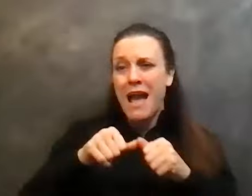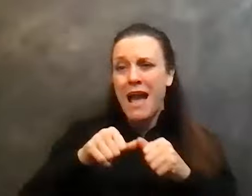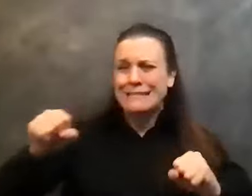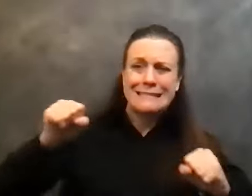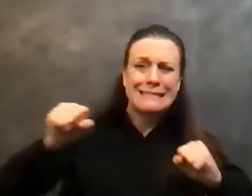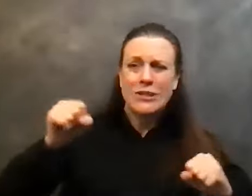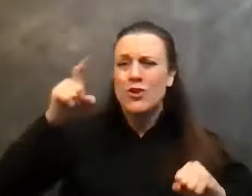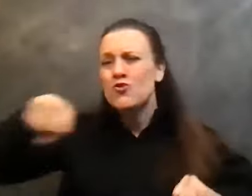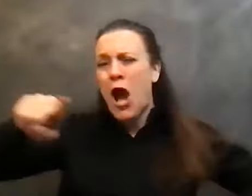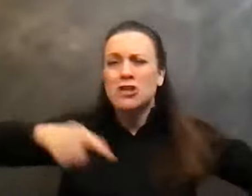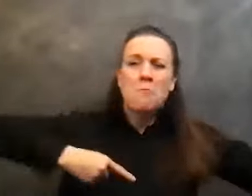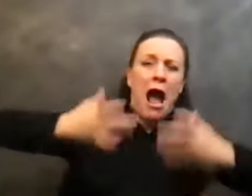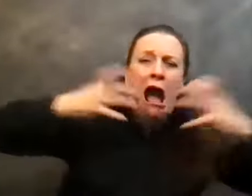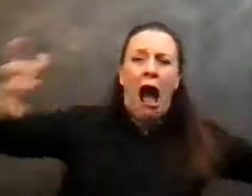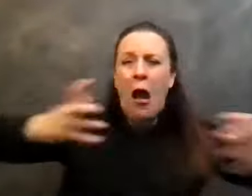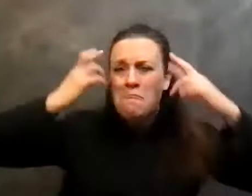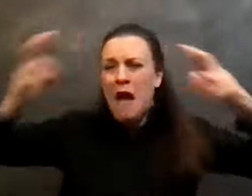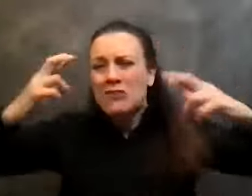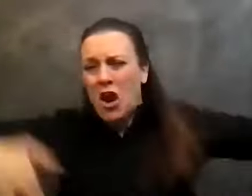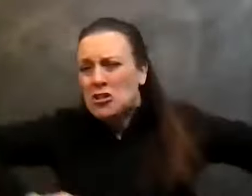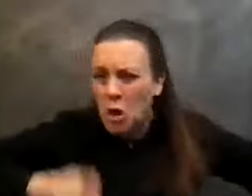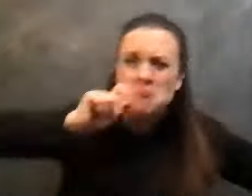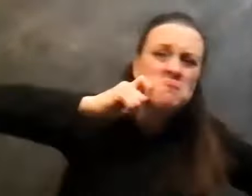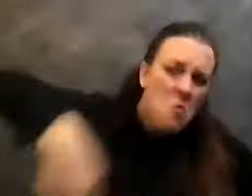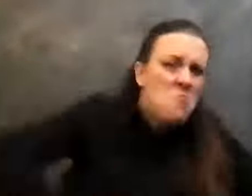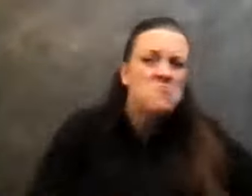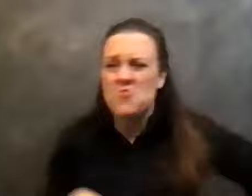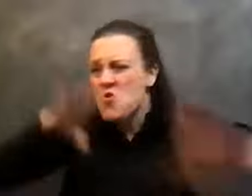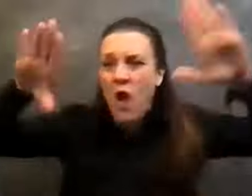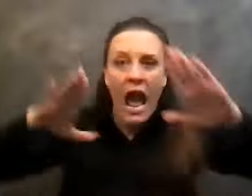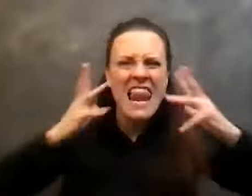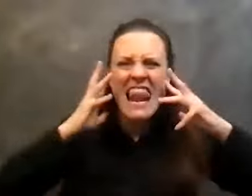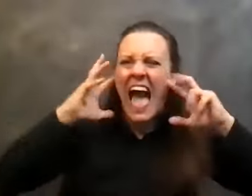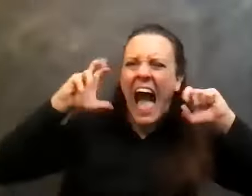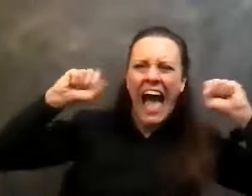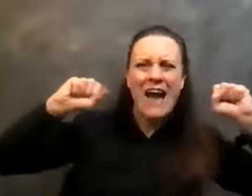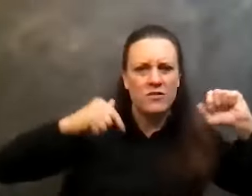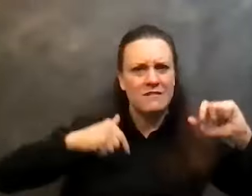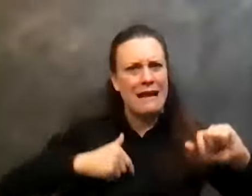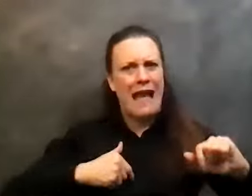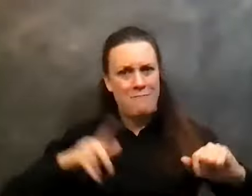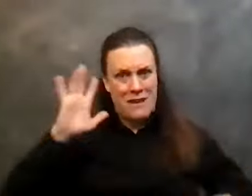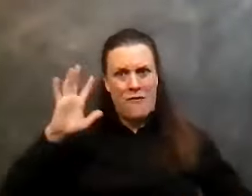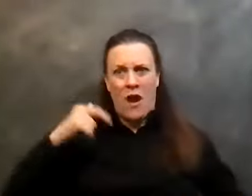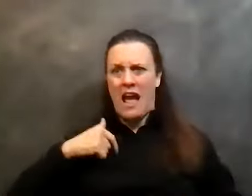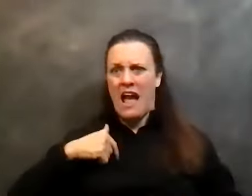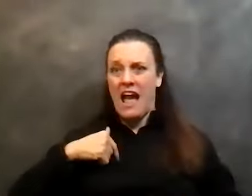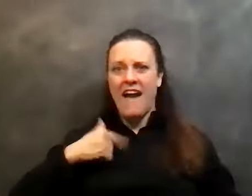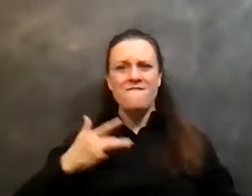best friends. This is so cool. This is great. You know, I never had felt that good in my life